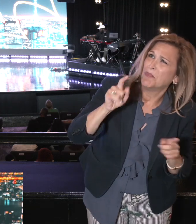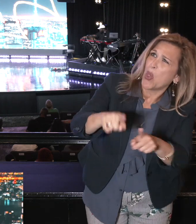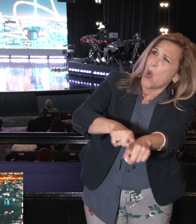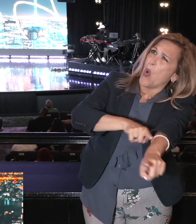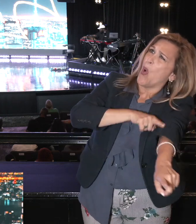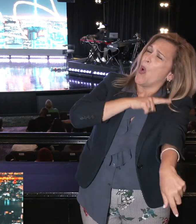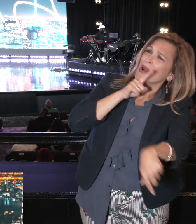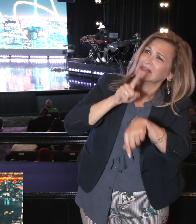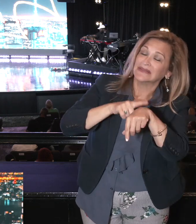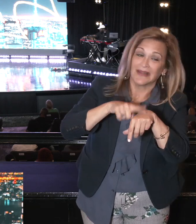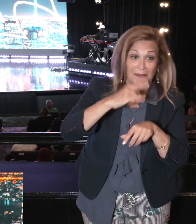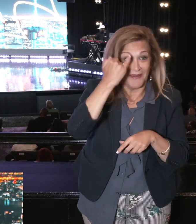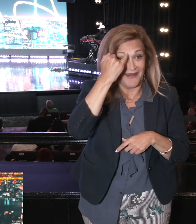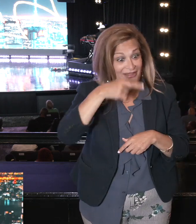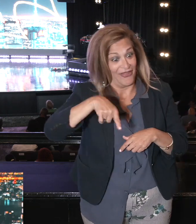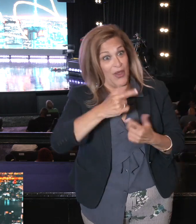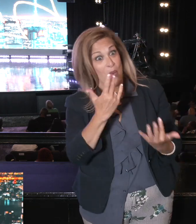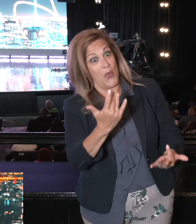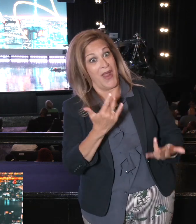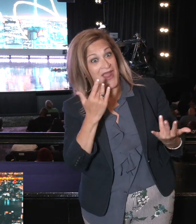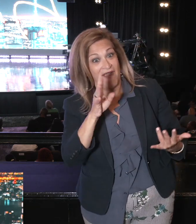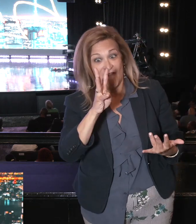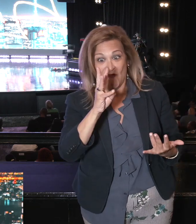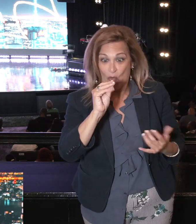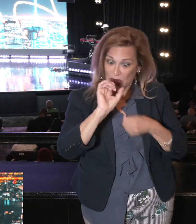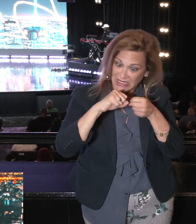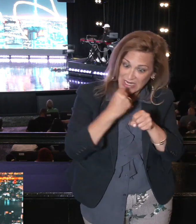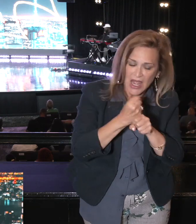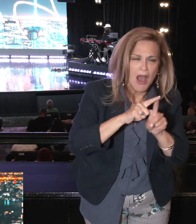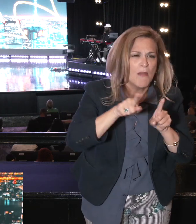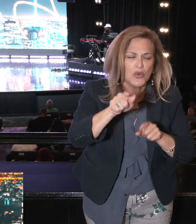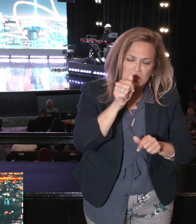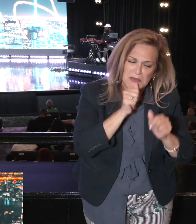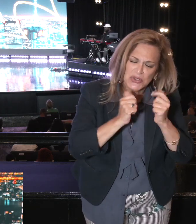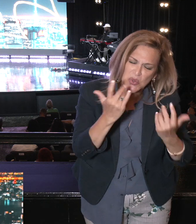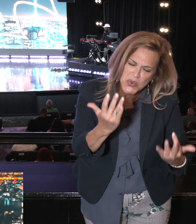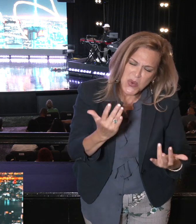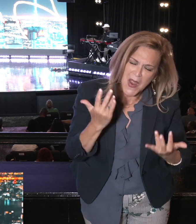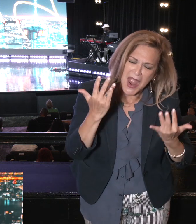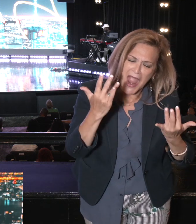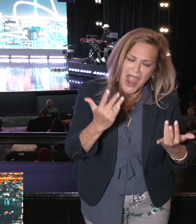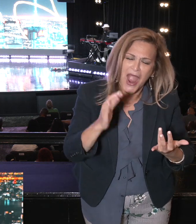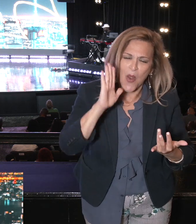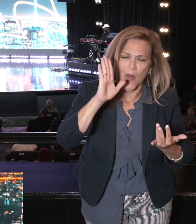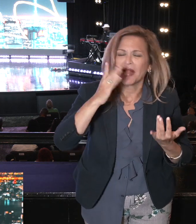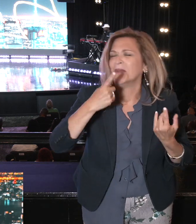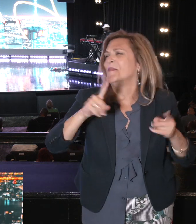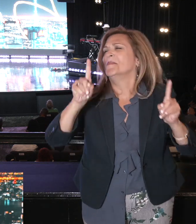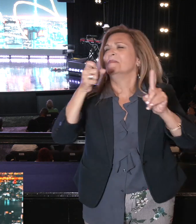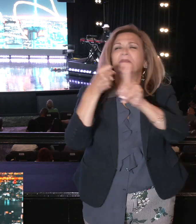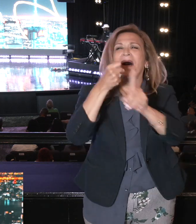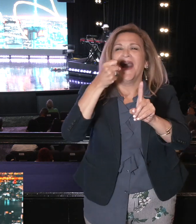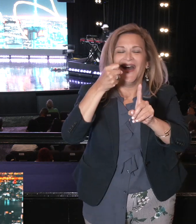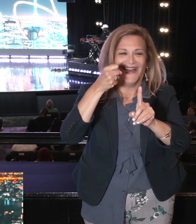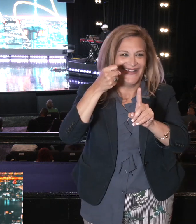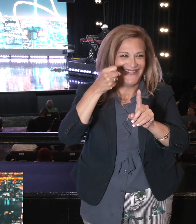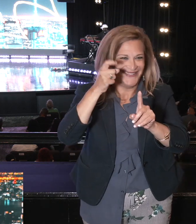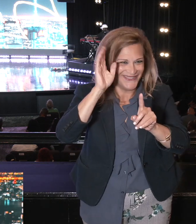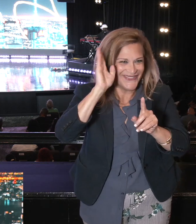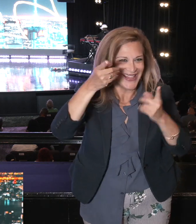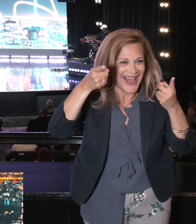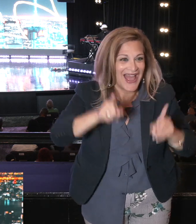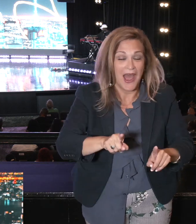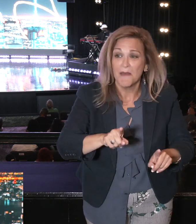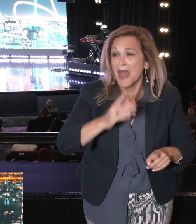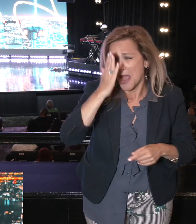years. It may seem like a long time. But be patient and wait. For it is because it will surely come. I mean, we all go